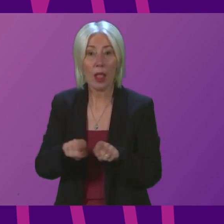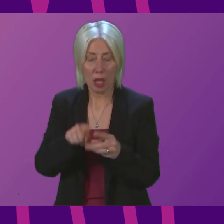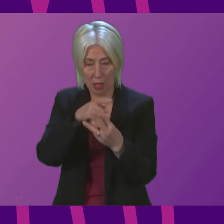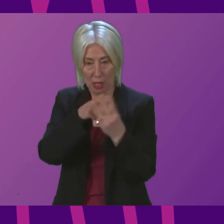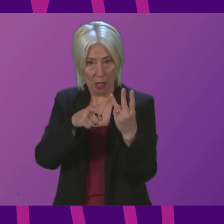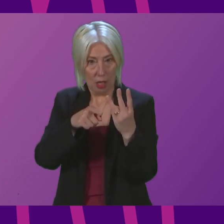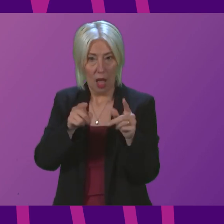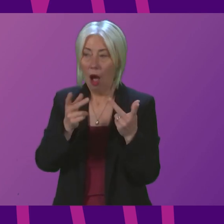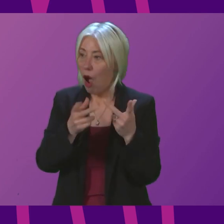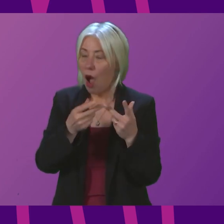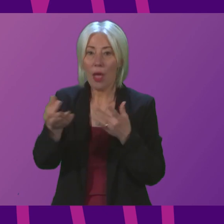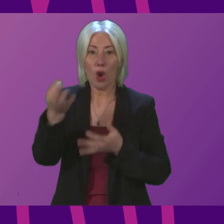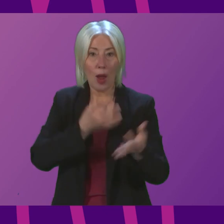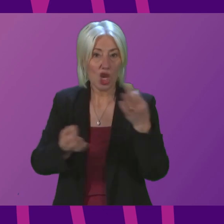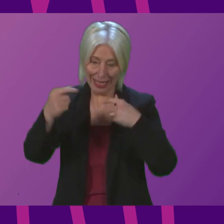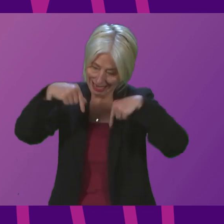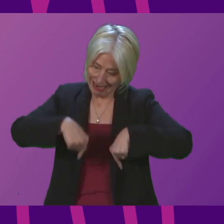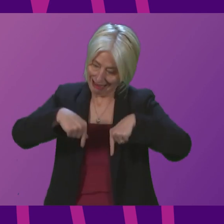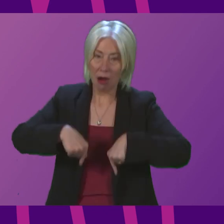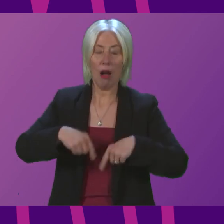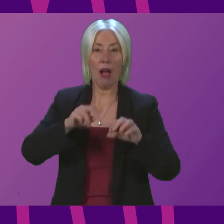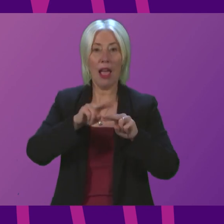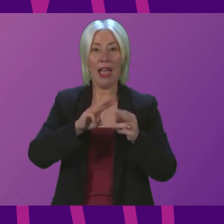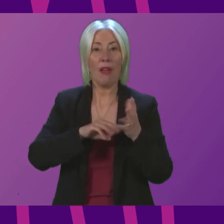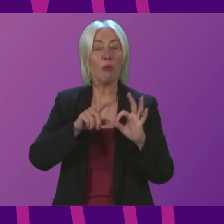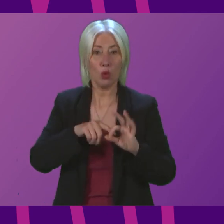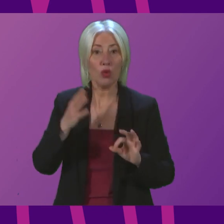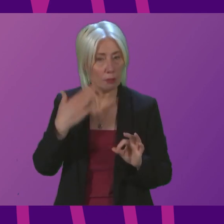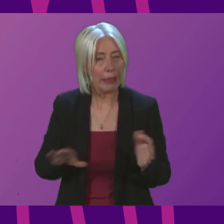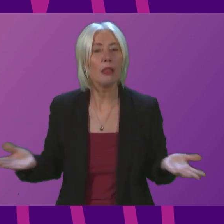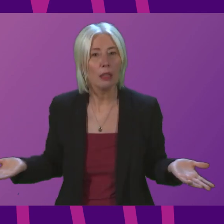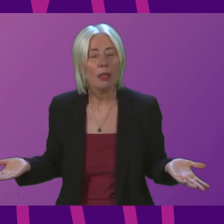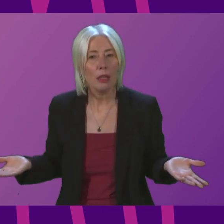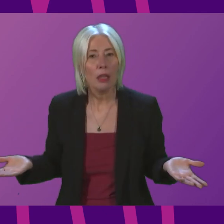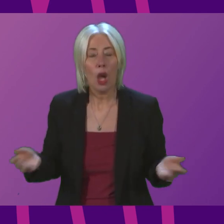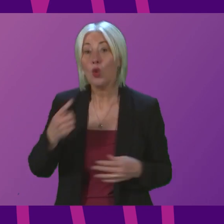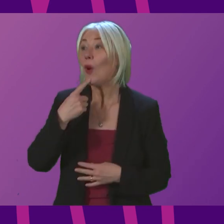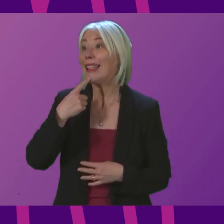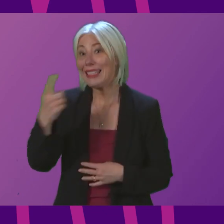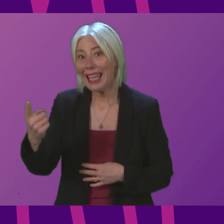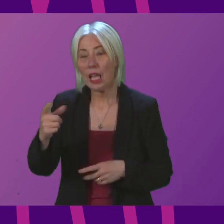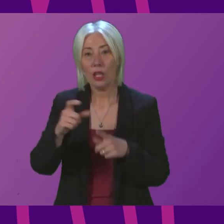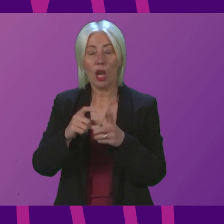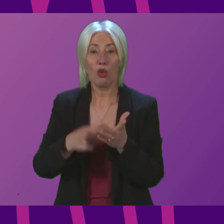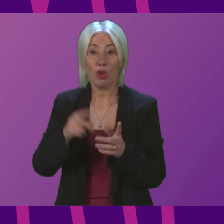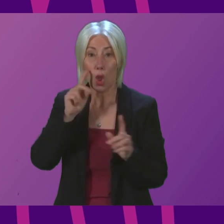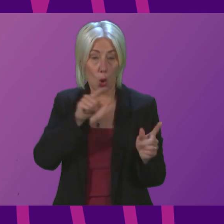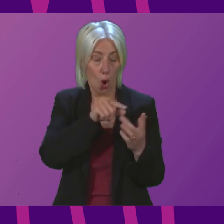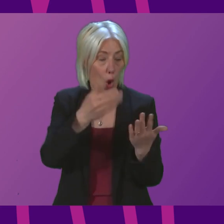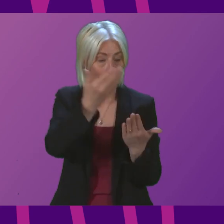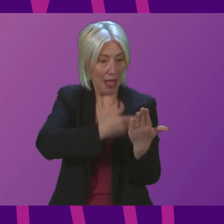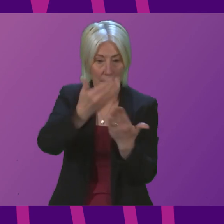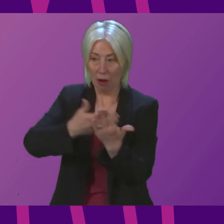a range of questions here at question time. And what I would say to Douglas Ross is, when he looks at all of the